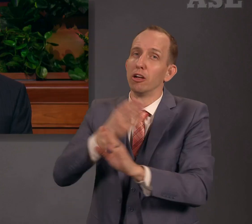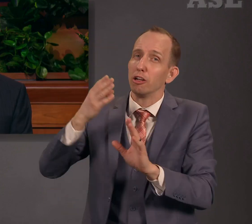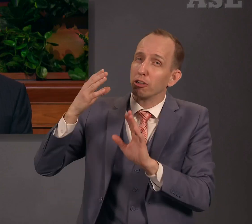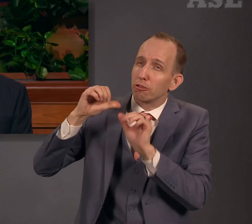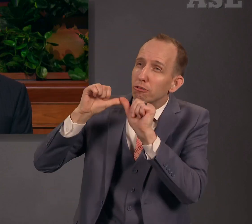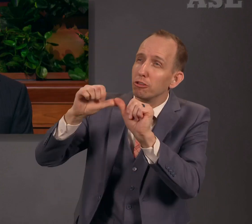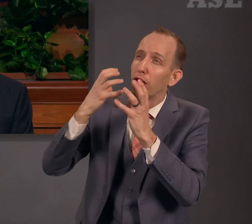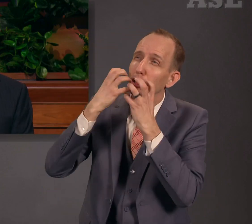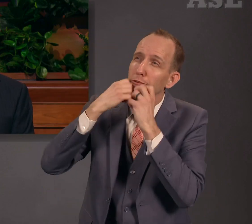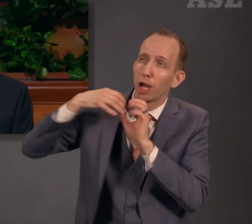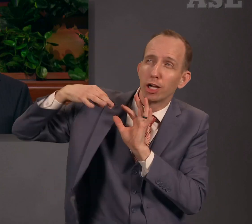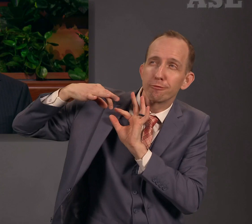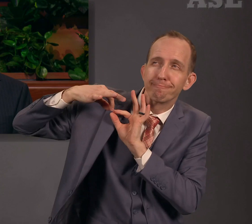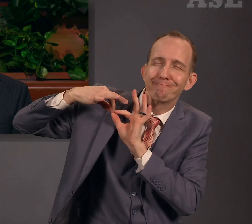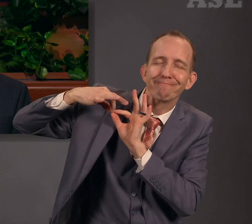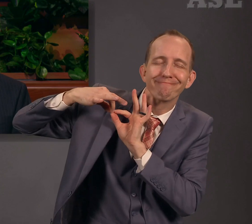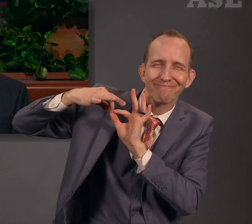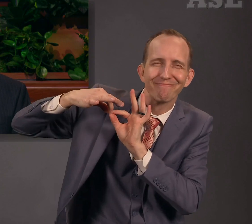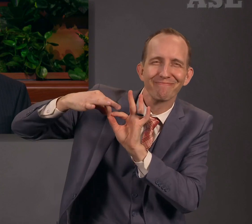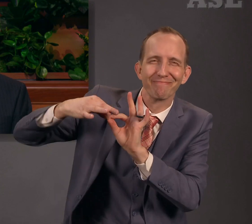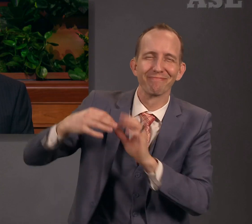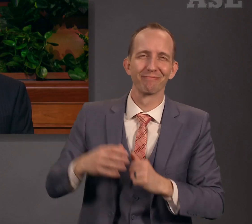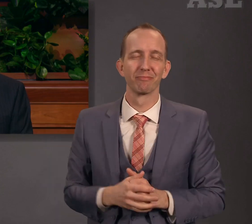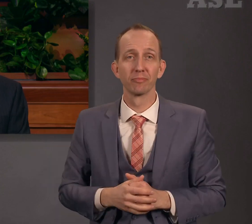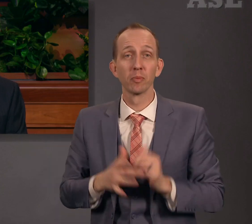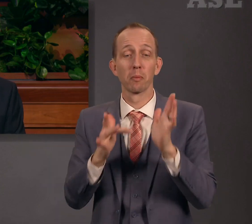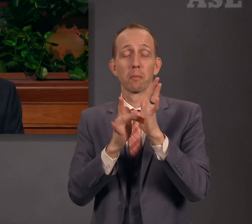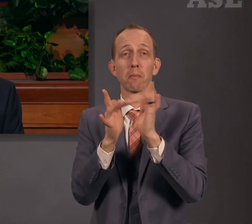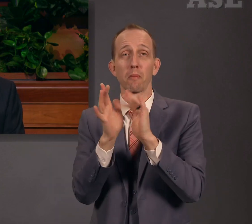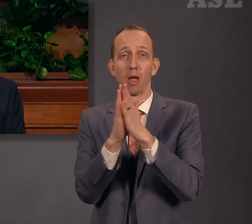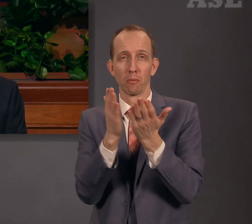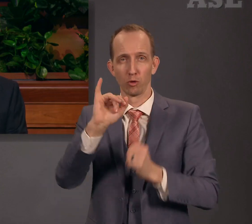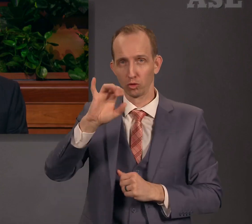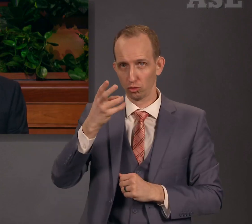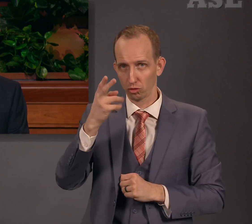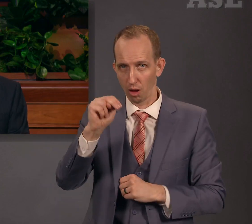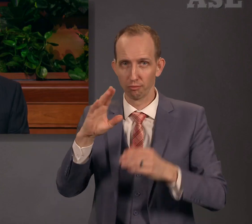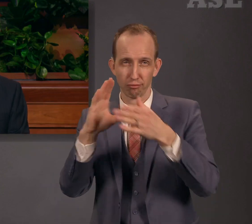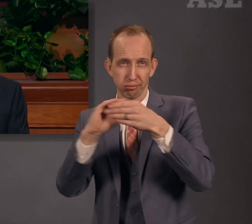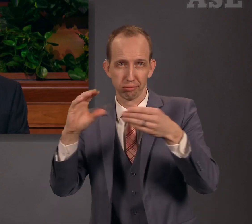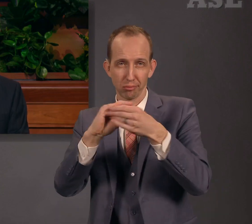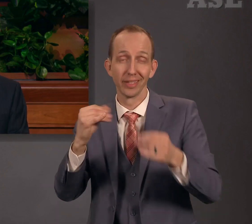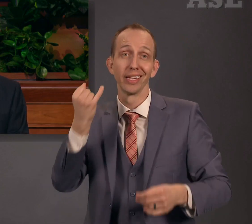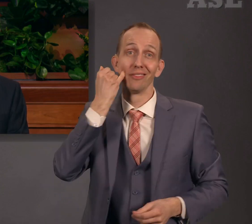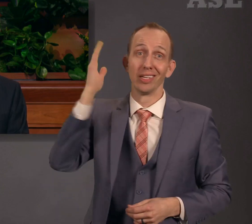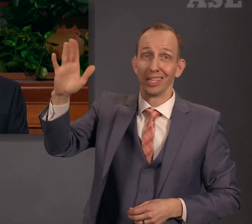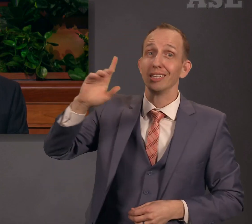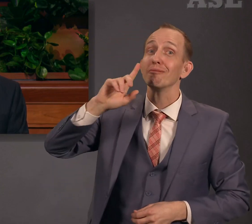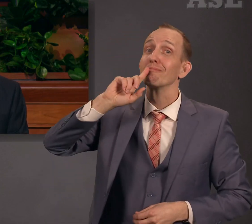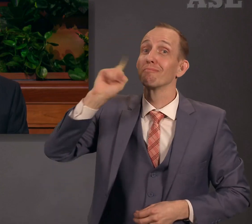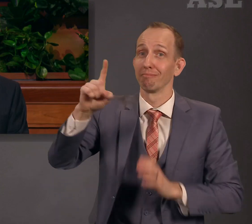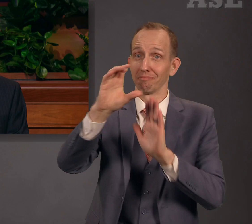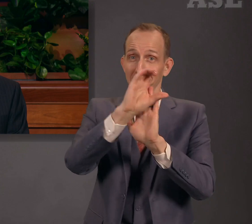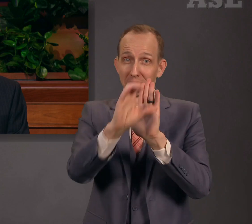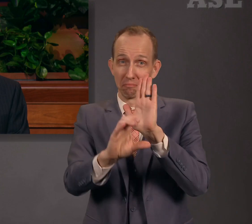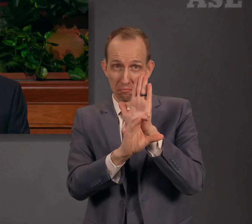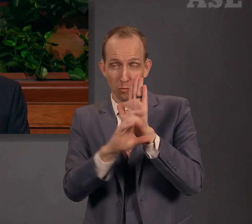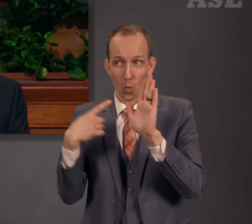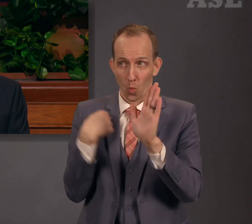Son. John declared, And hereby we do know that we know Him, if we